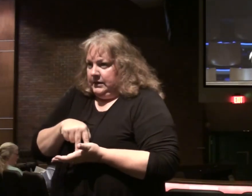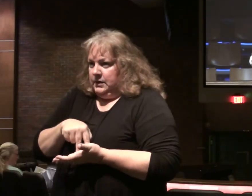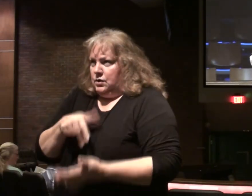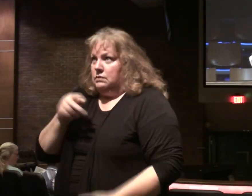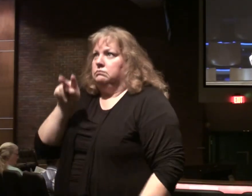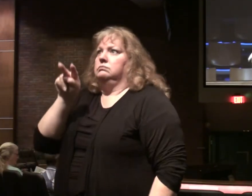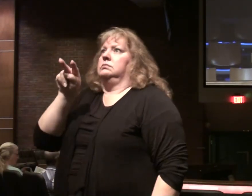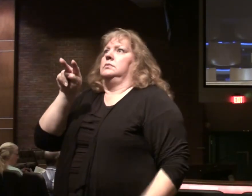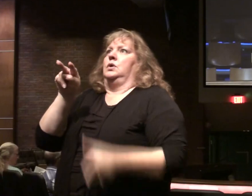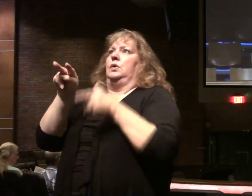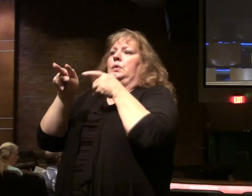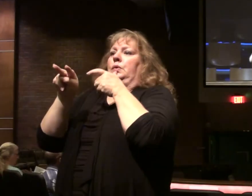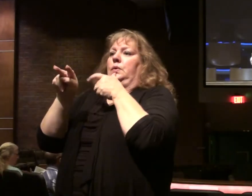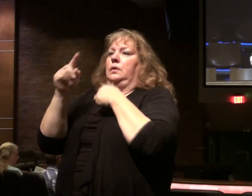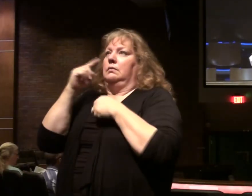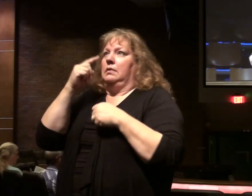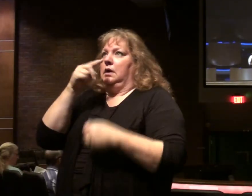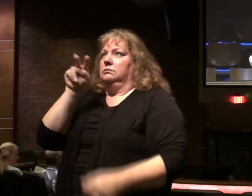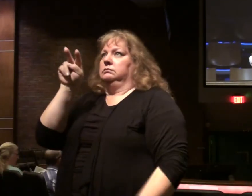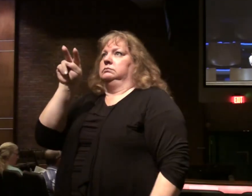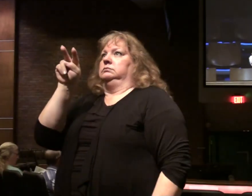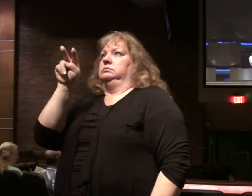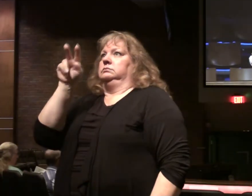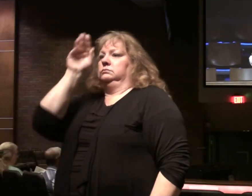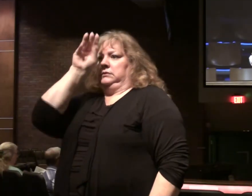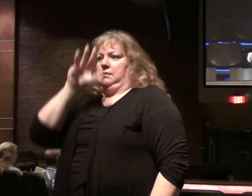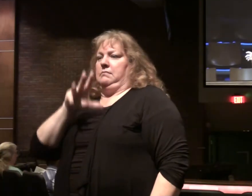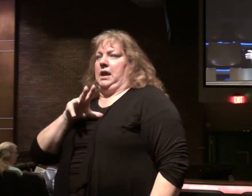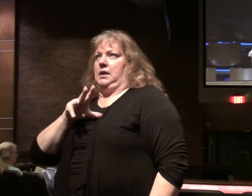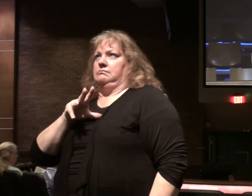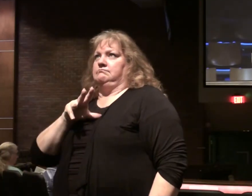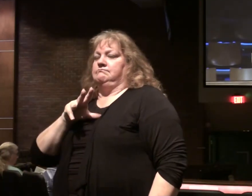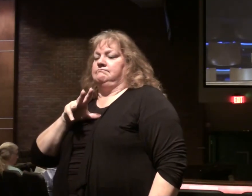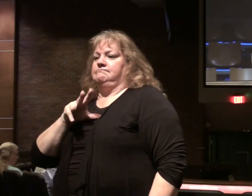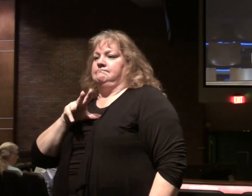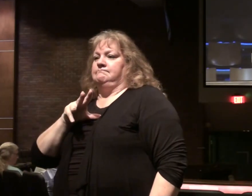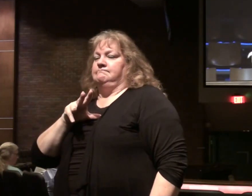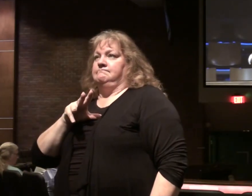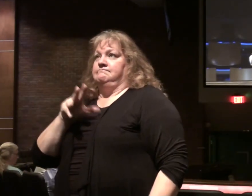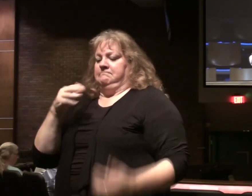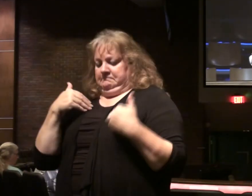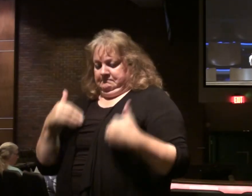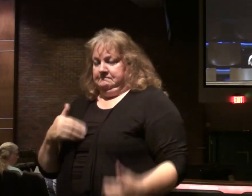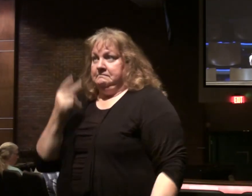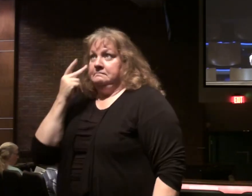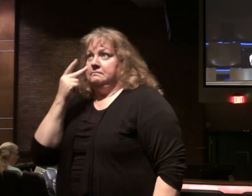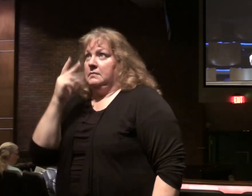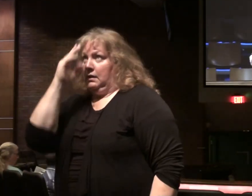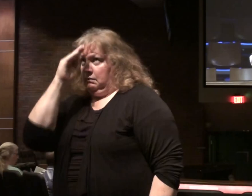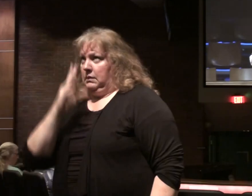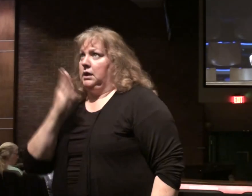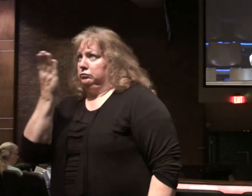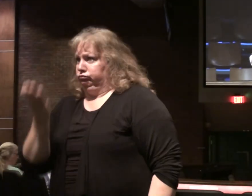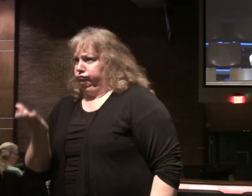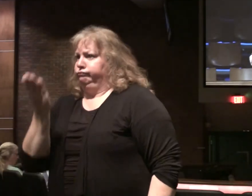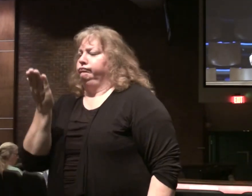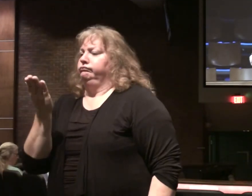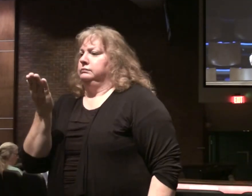Who are looking at? Well with your physical eyes. You're looking at a man. I'm here. With your physical eyes. You only see a human being.